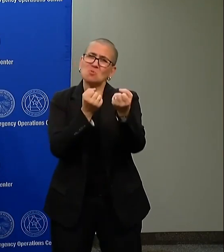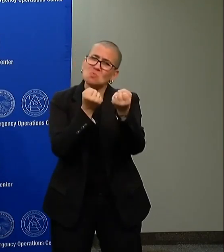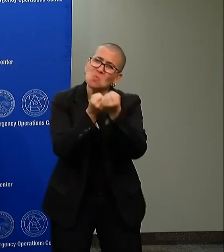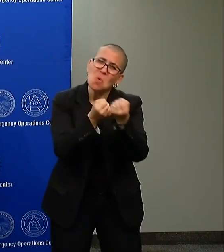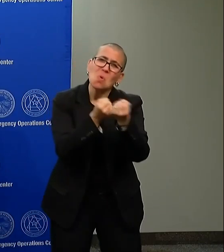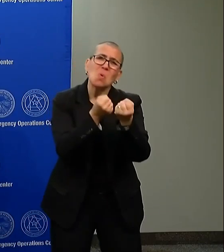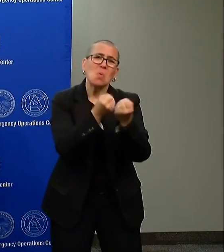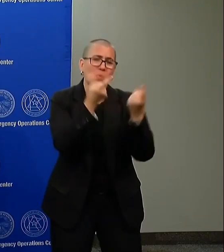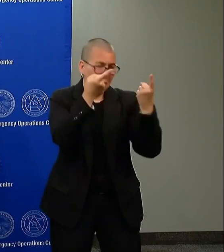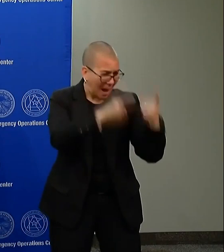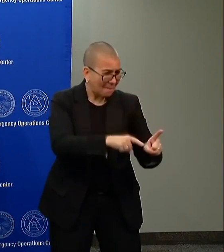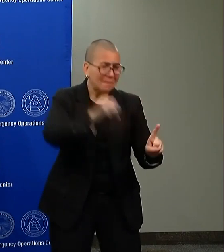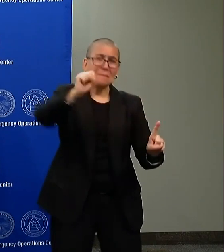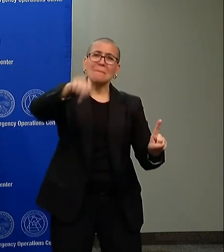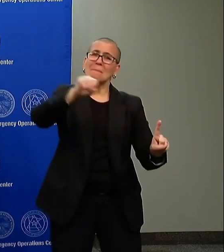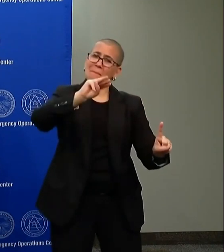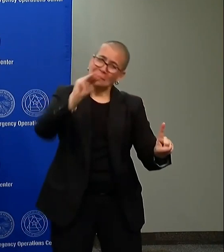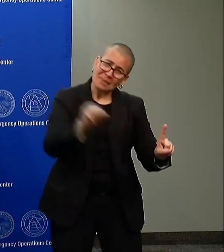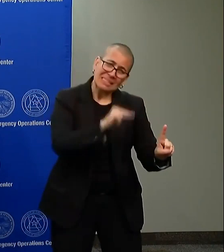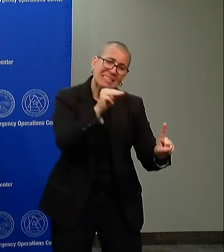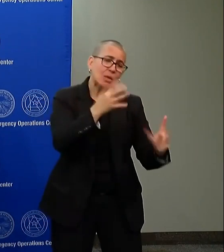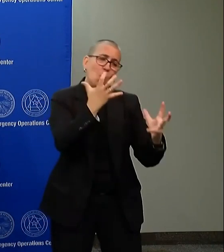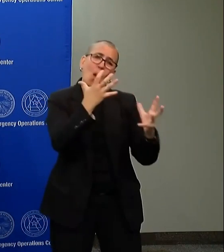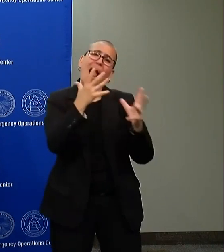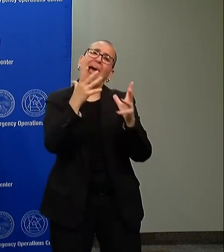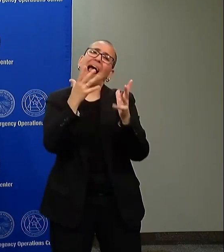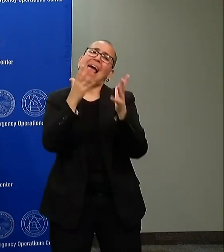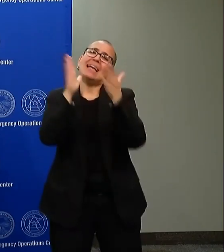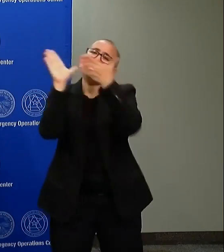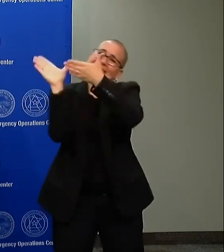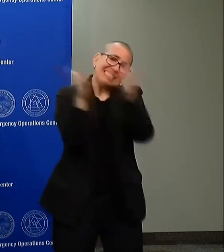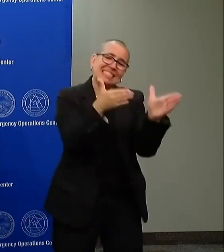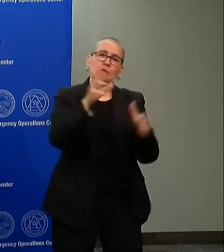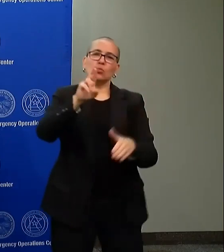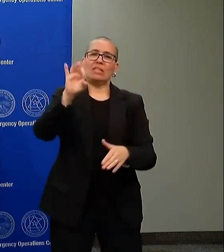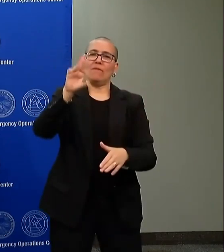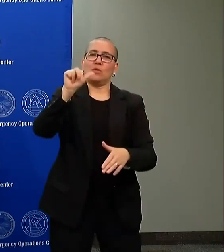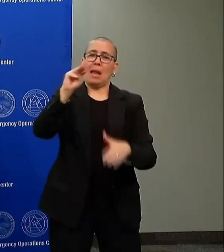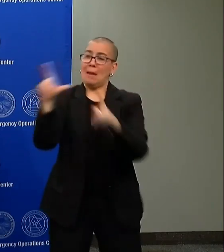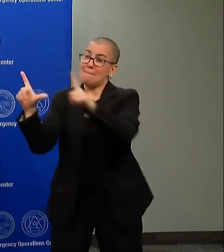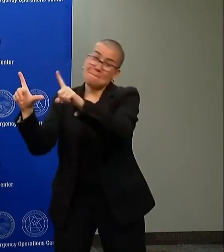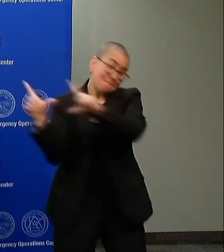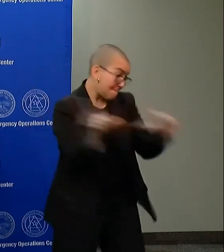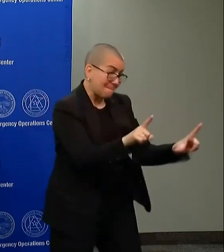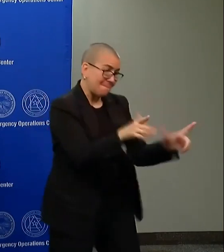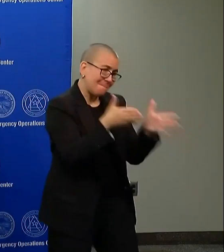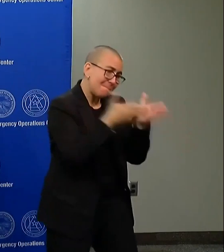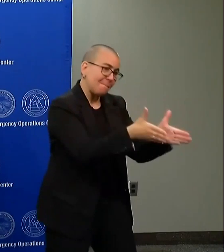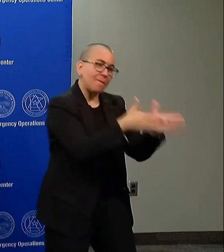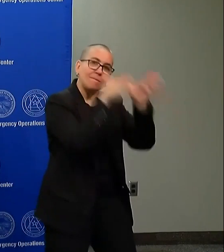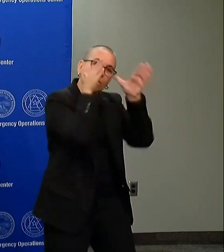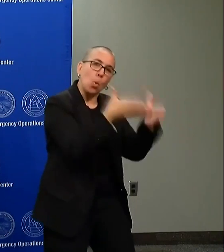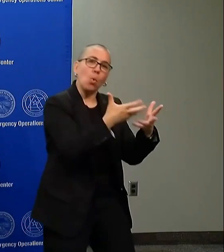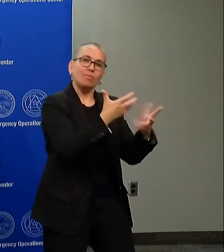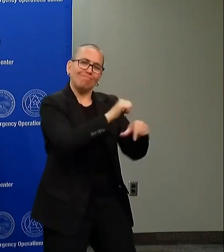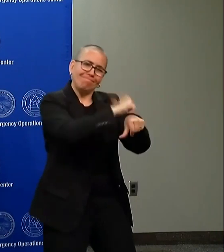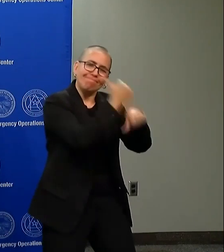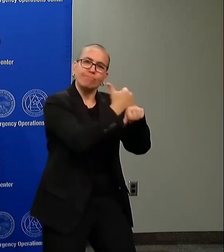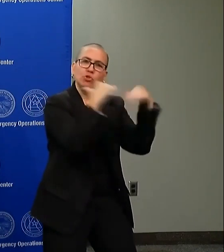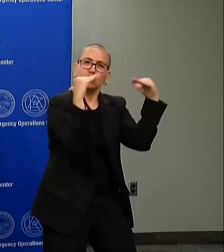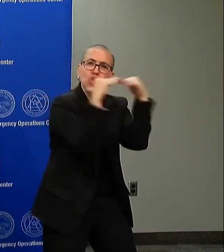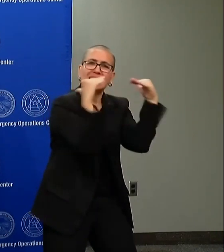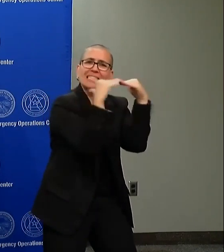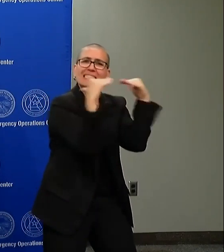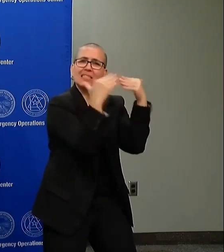to George Floyd must see justice, and we must fix. But these folks are not them. So